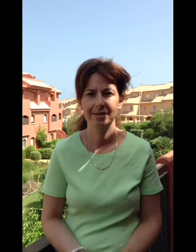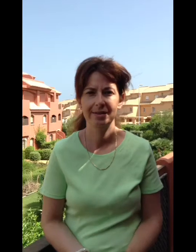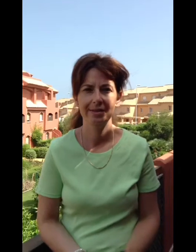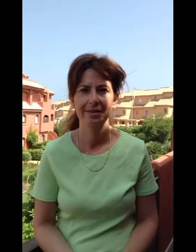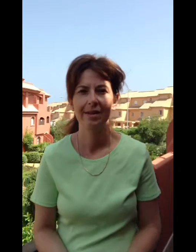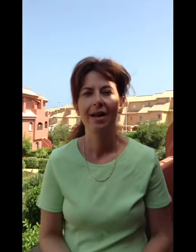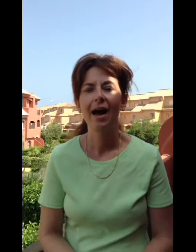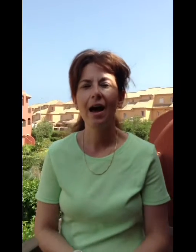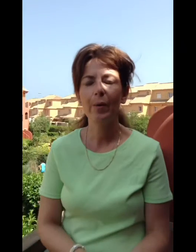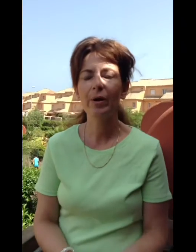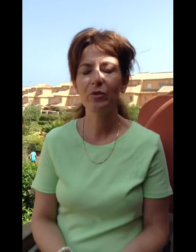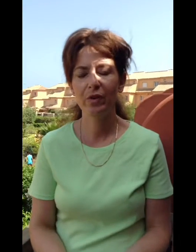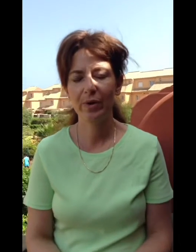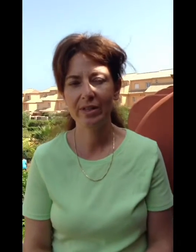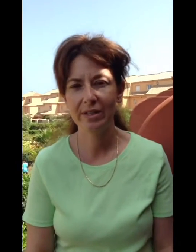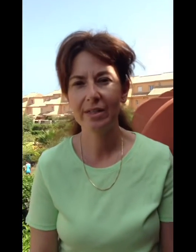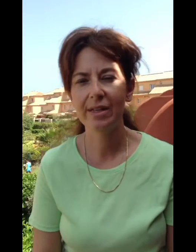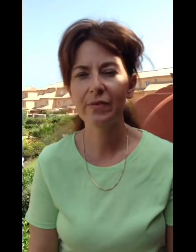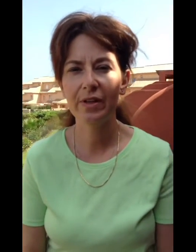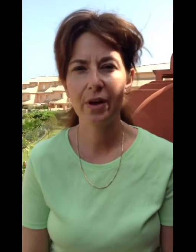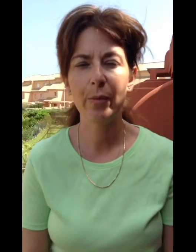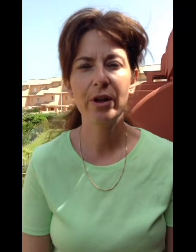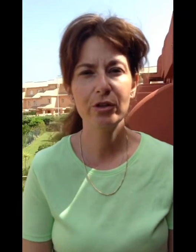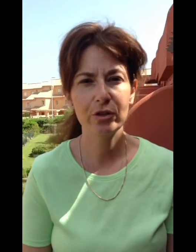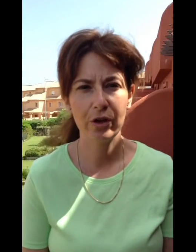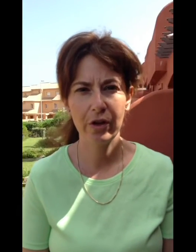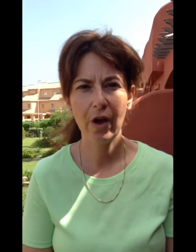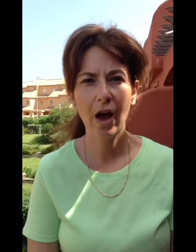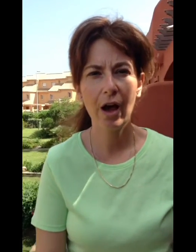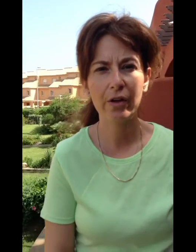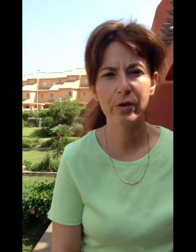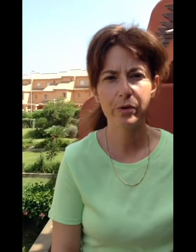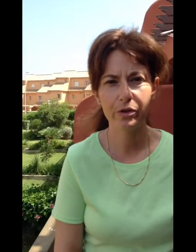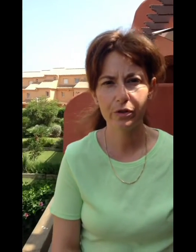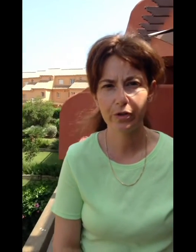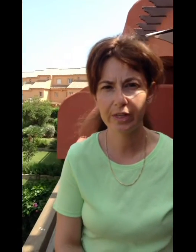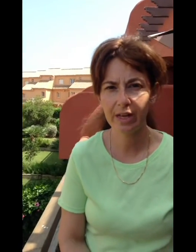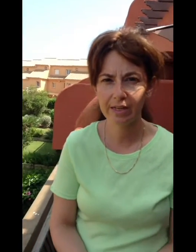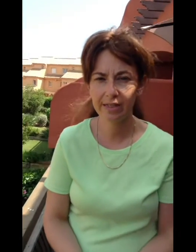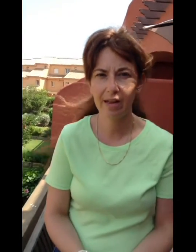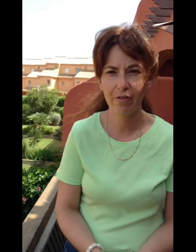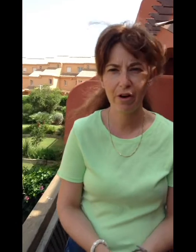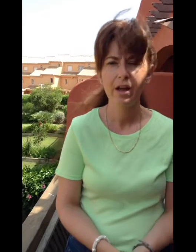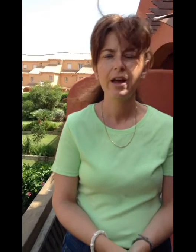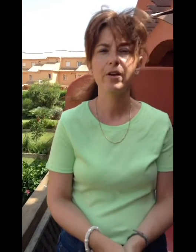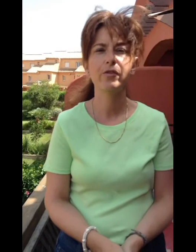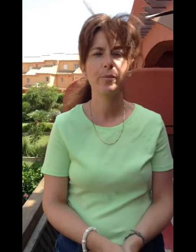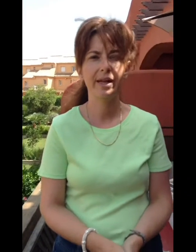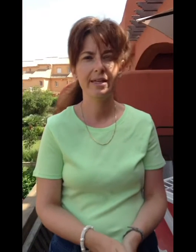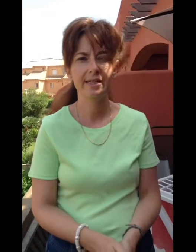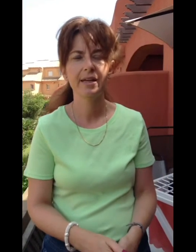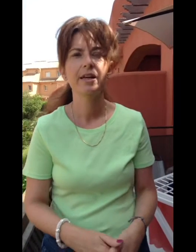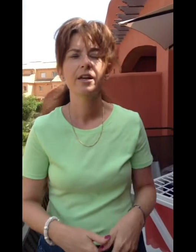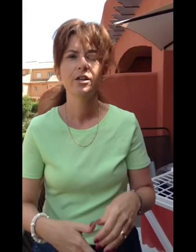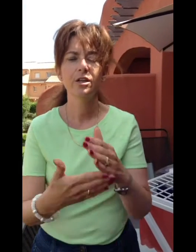Hi, welcome to Fearbusters. In this video, I'm going to show you how you can reduce your anxiety level in a few minutes. Just